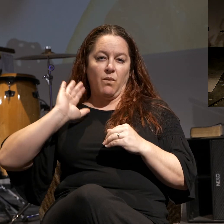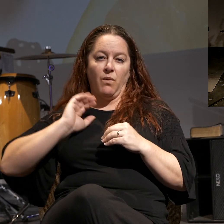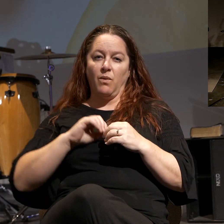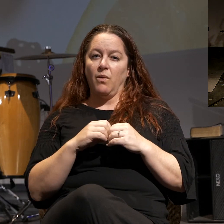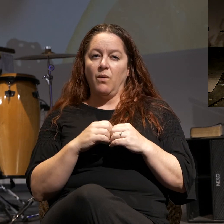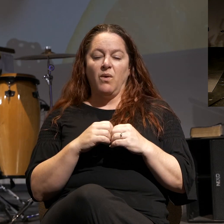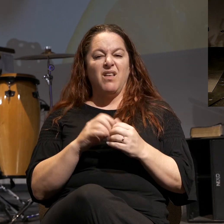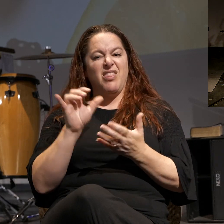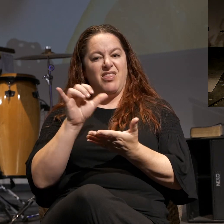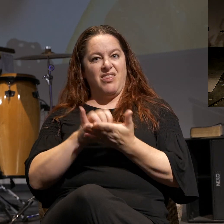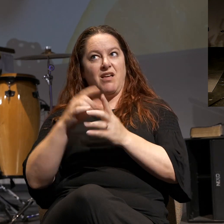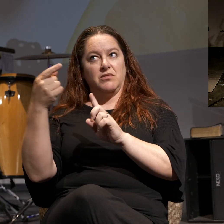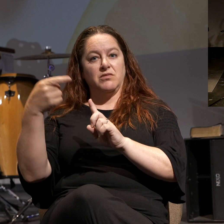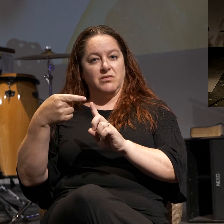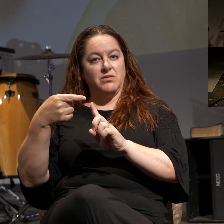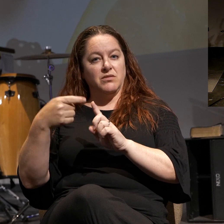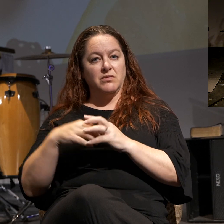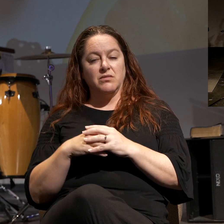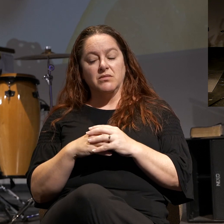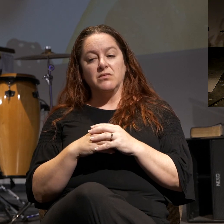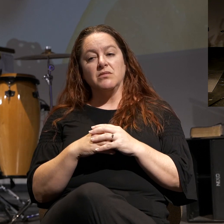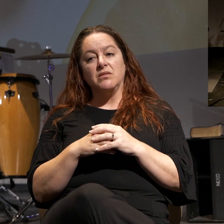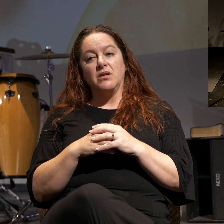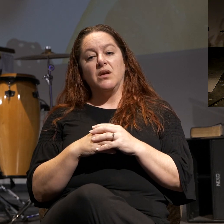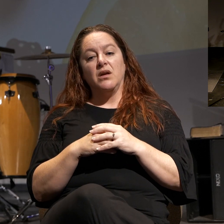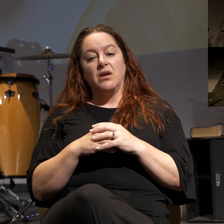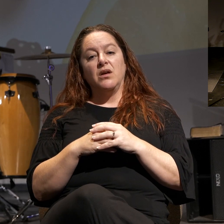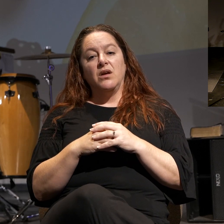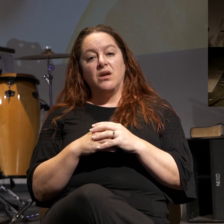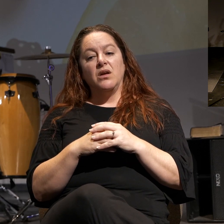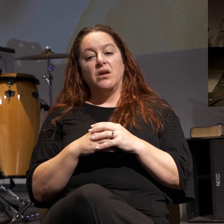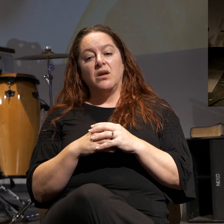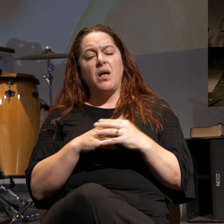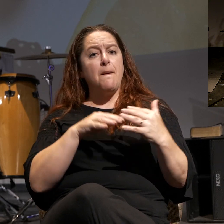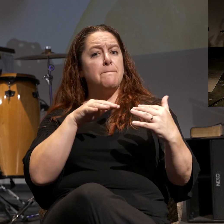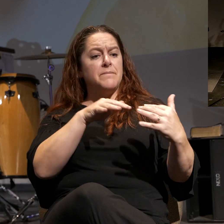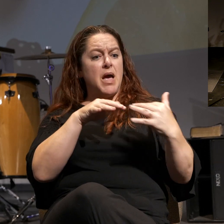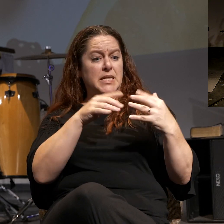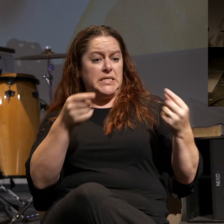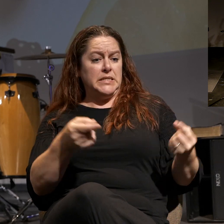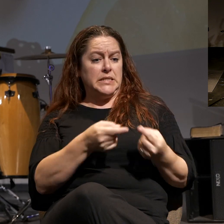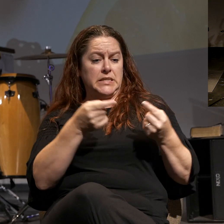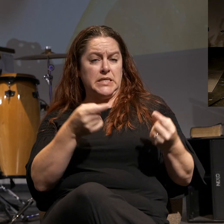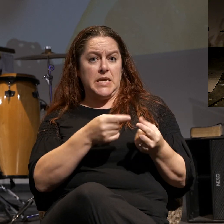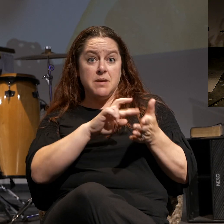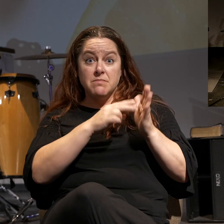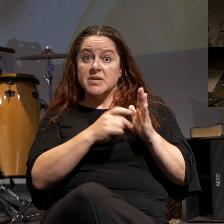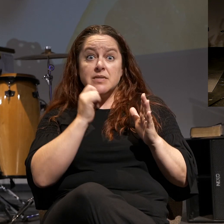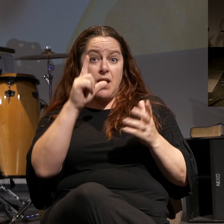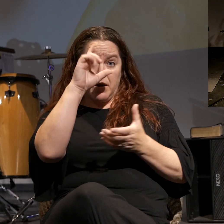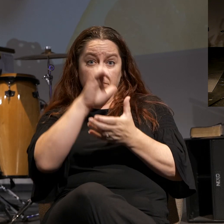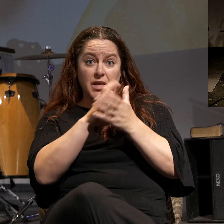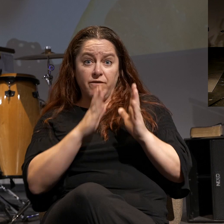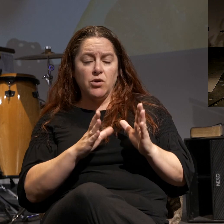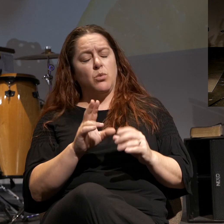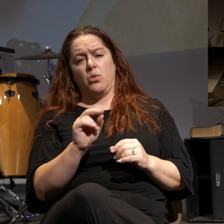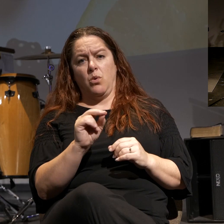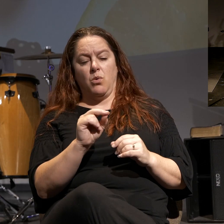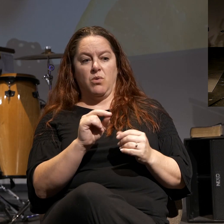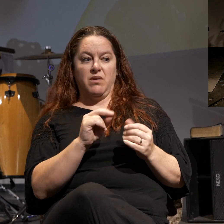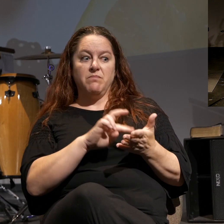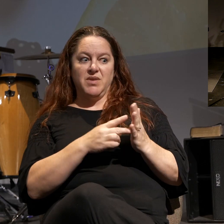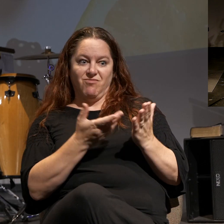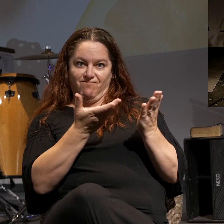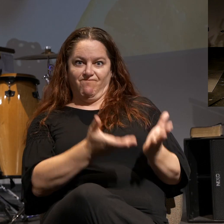And that's what he's talking about here. And in fact, so battling sin is not evidence you're not a believer, but evidence you are a